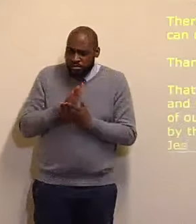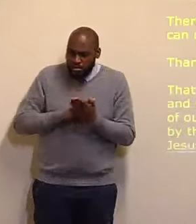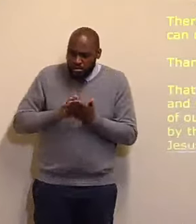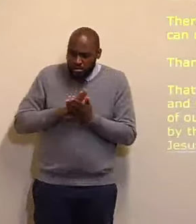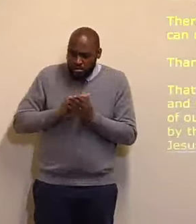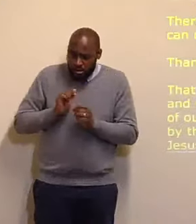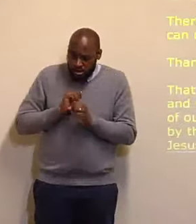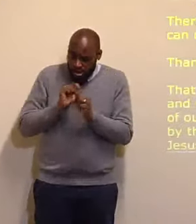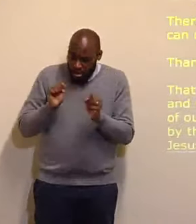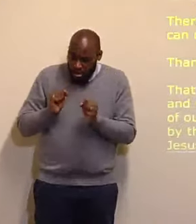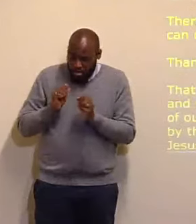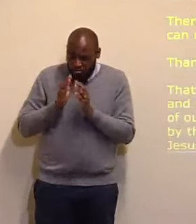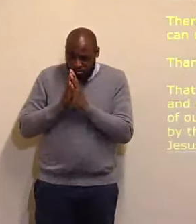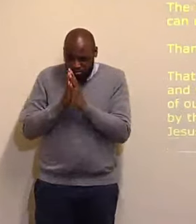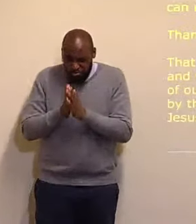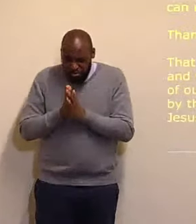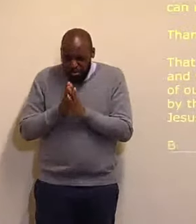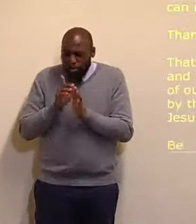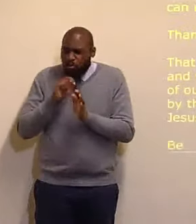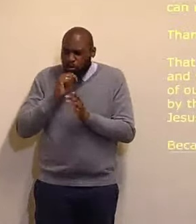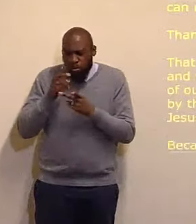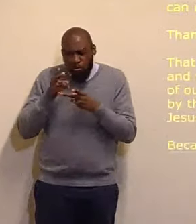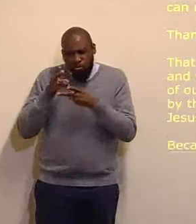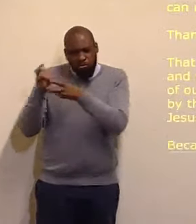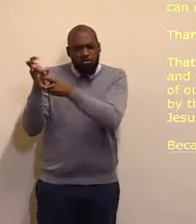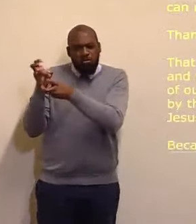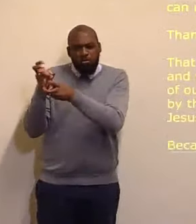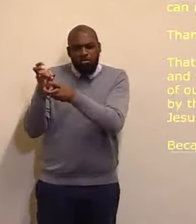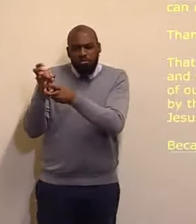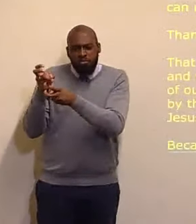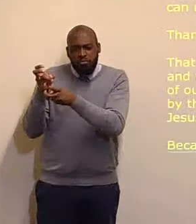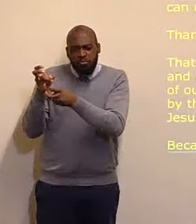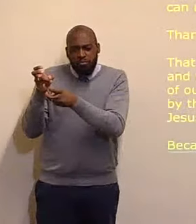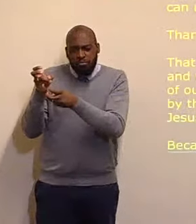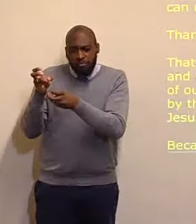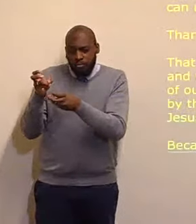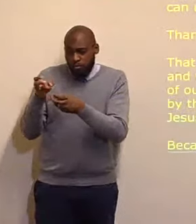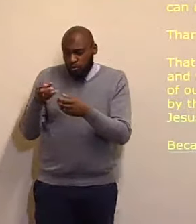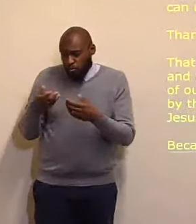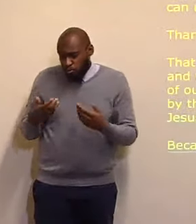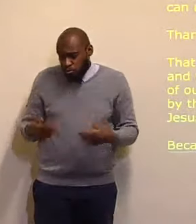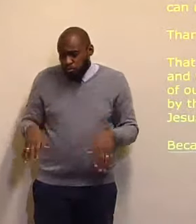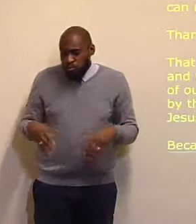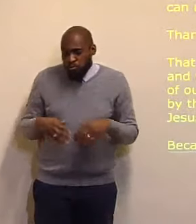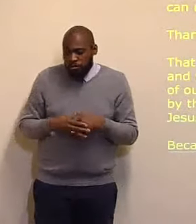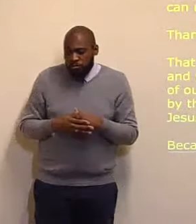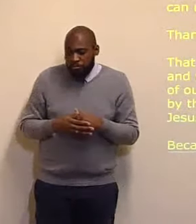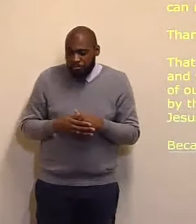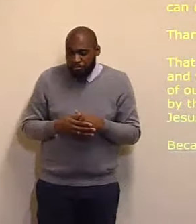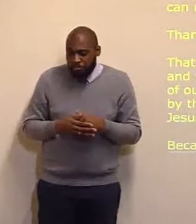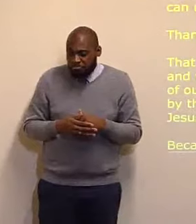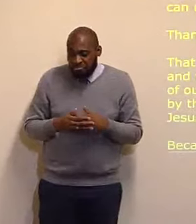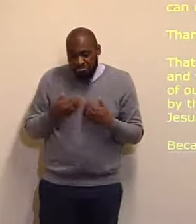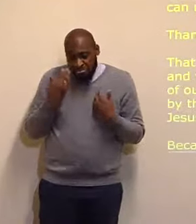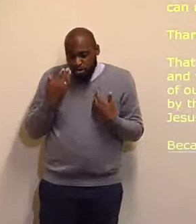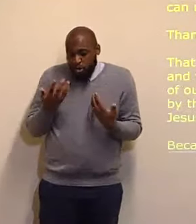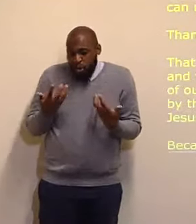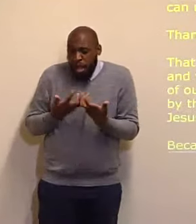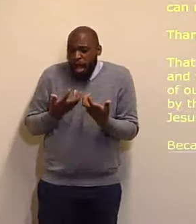heard on high. O Lord, these things are beyond our grasp. But we know, we know them